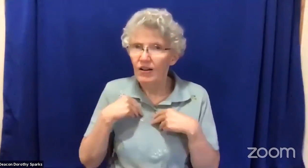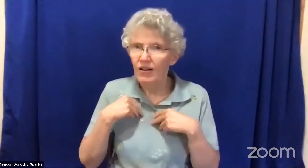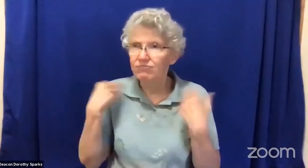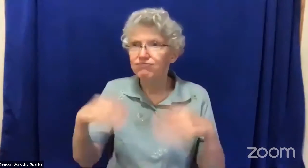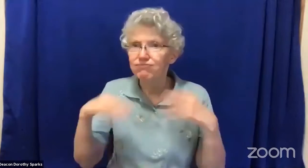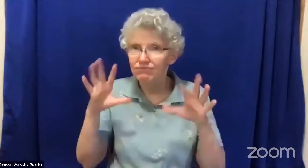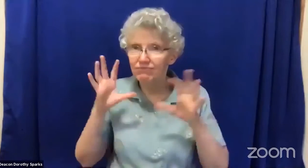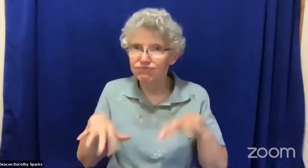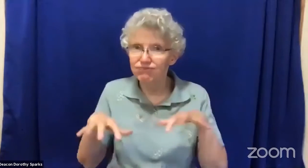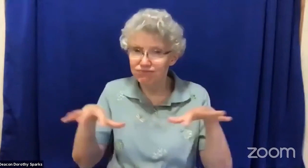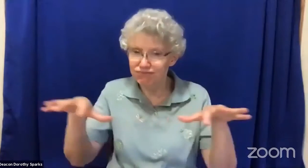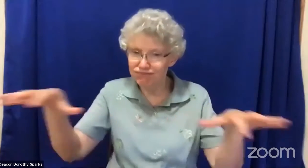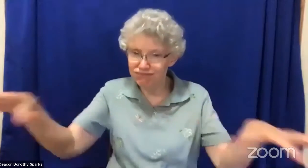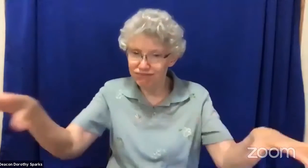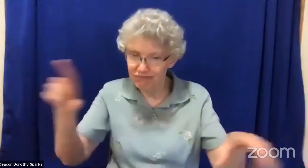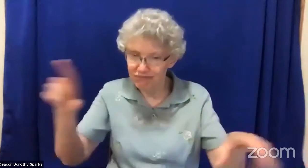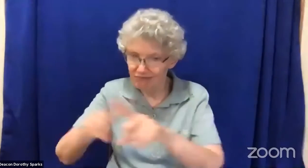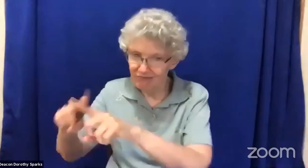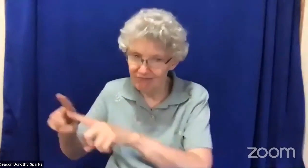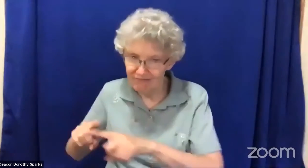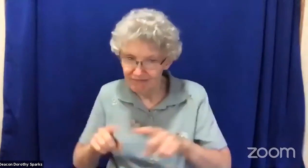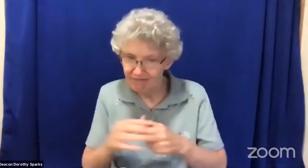he owned 7,000 sheep